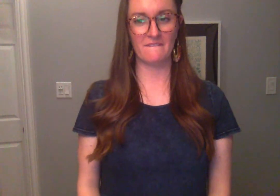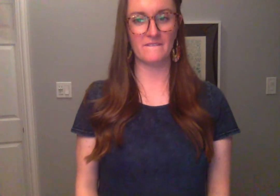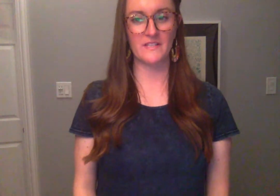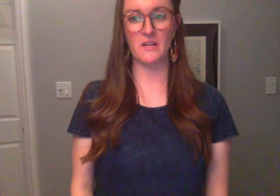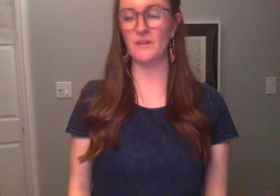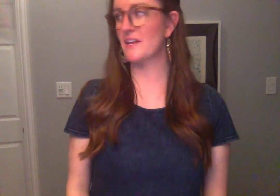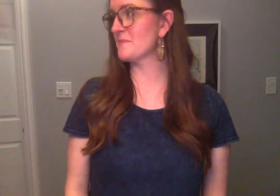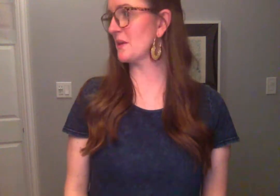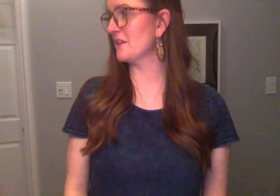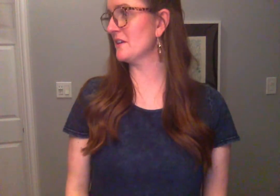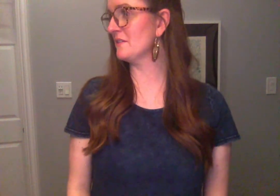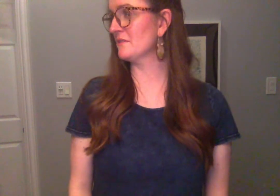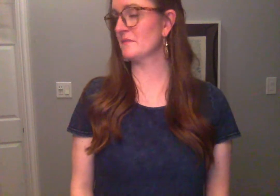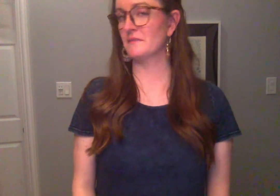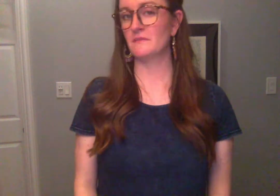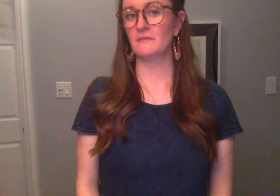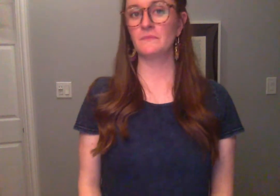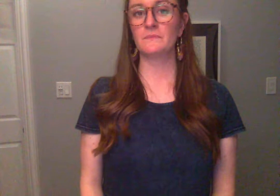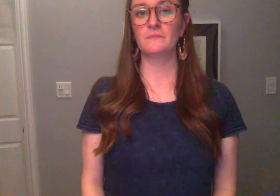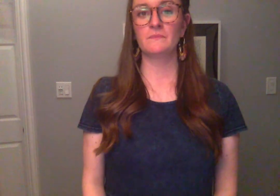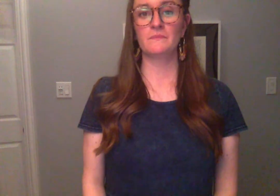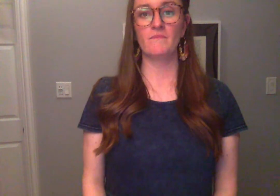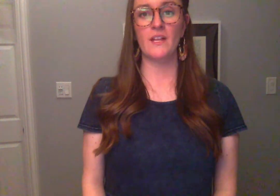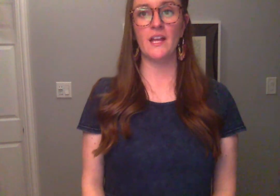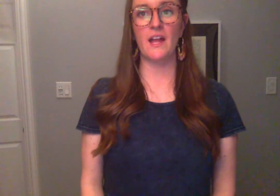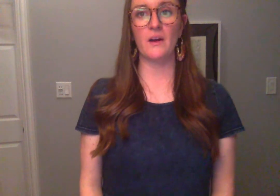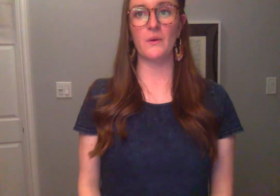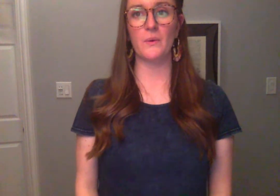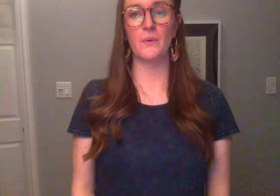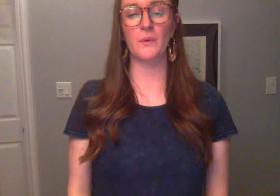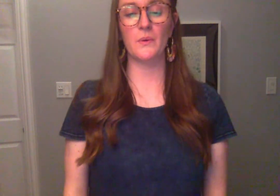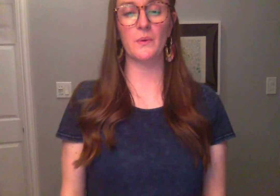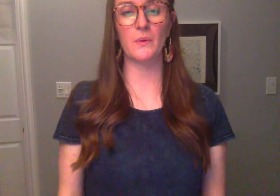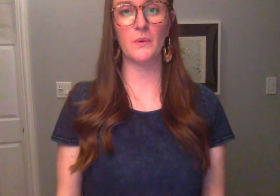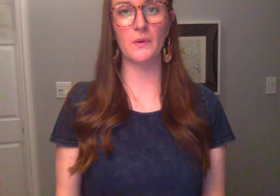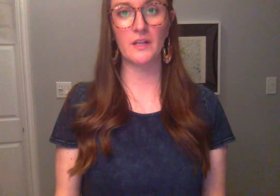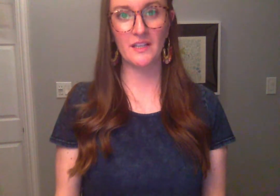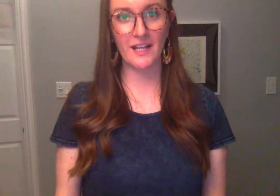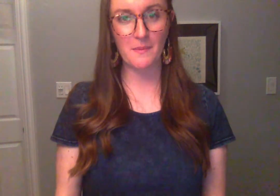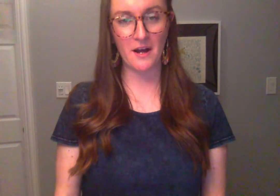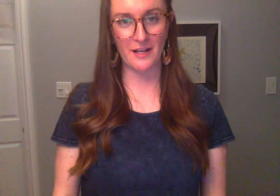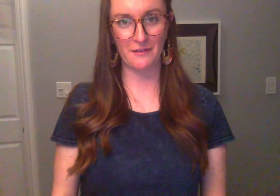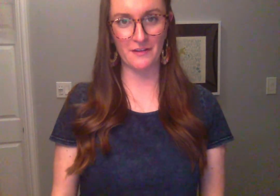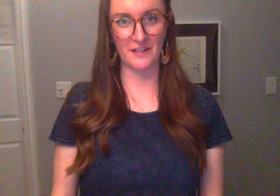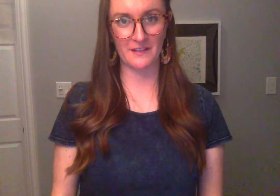Take one last breath in and out. Think about how you're feeling.